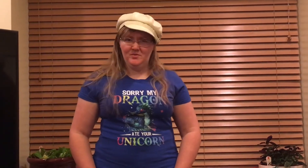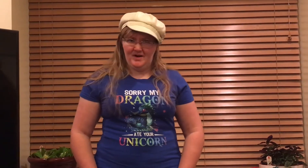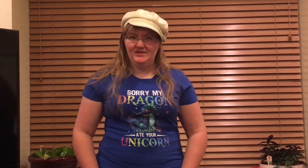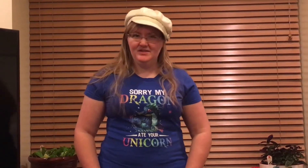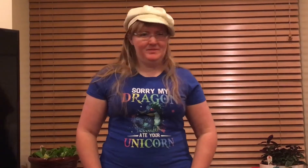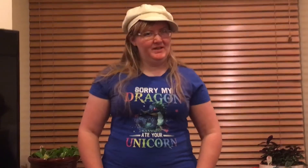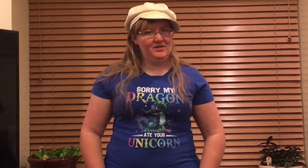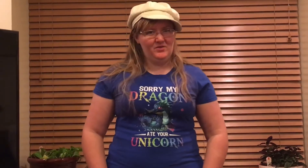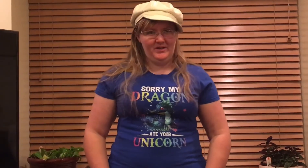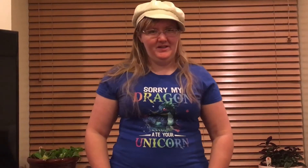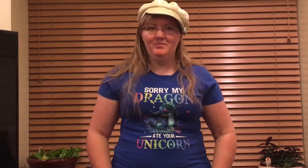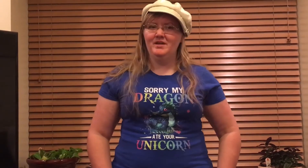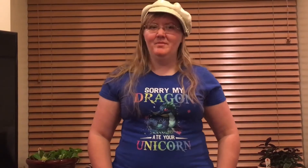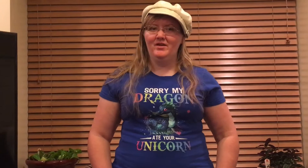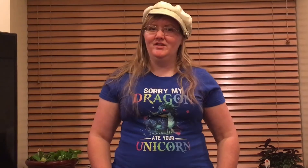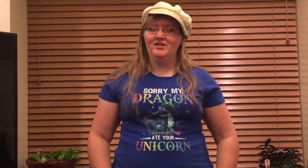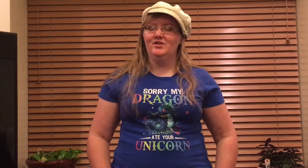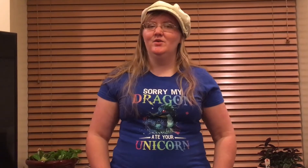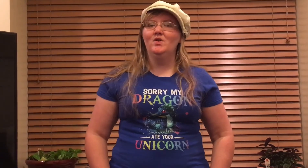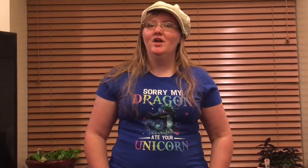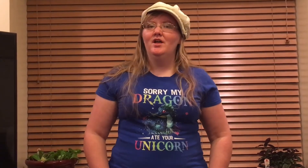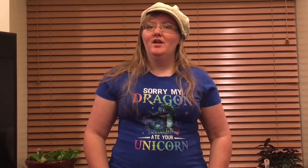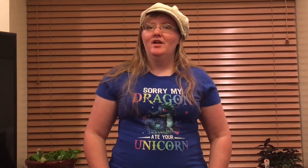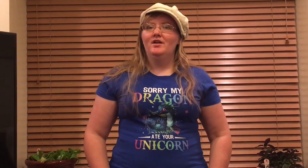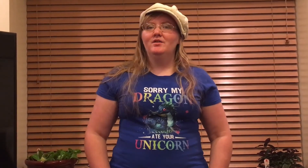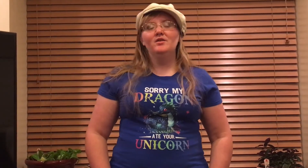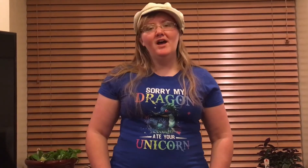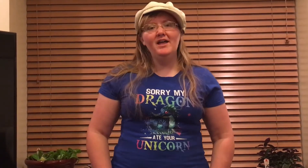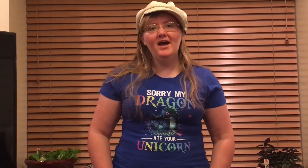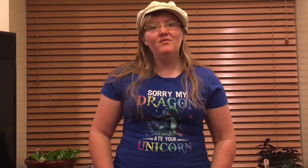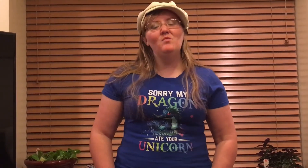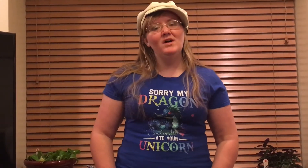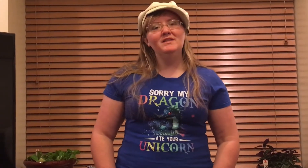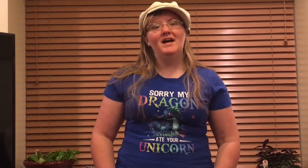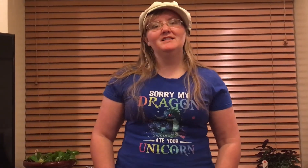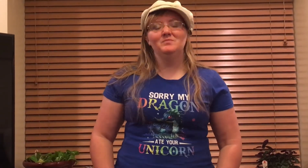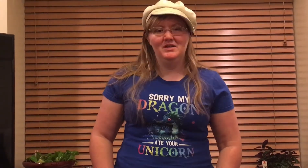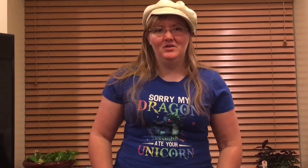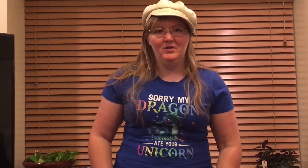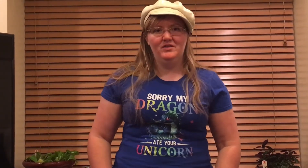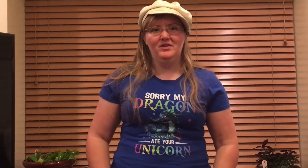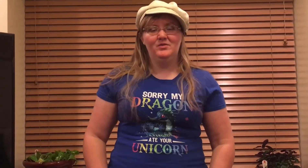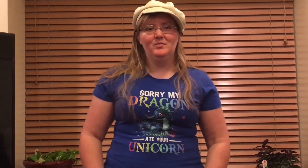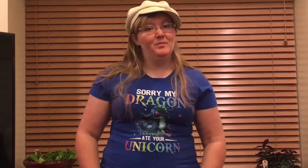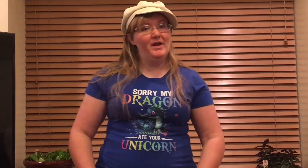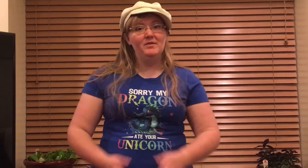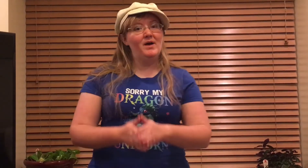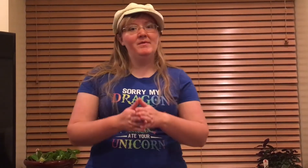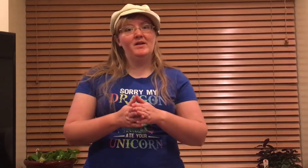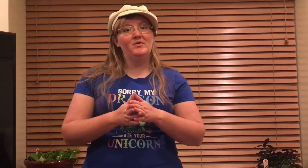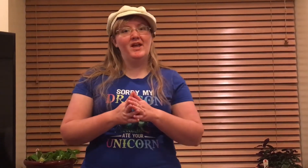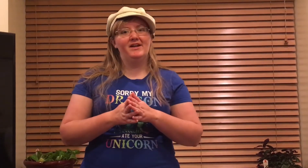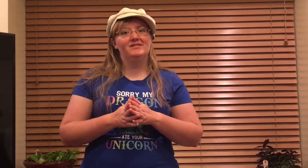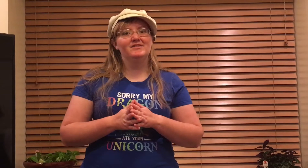months being the queen and being married to you, could I have one last meal with you, prepared by my own hands?